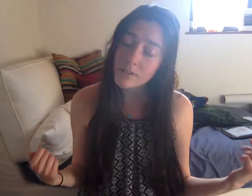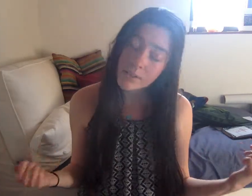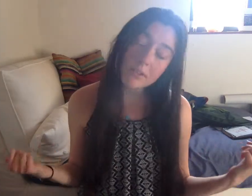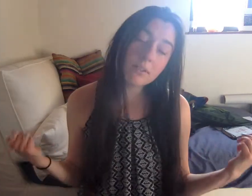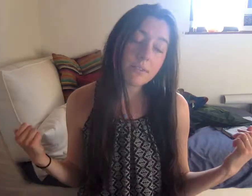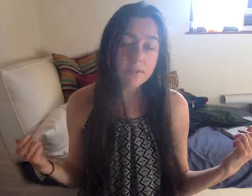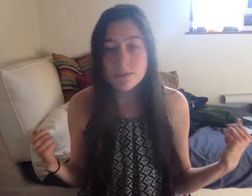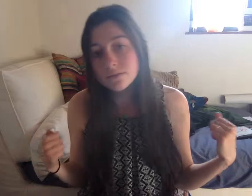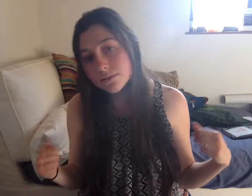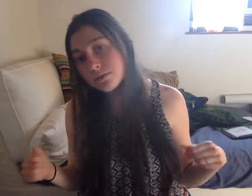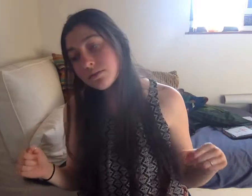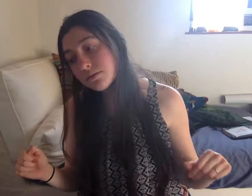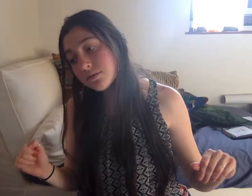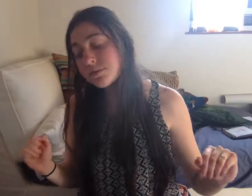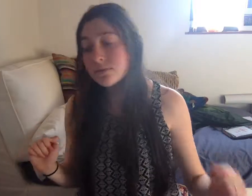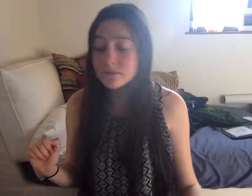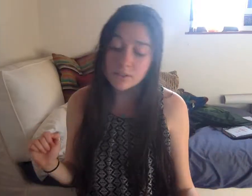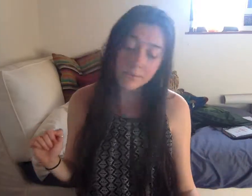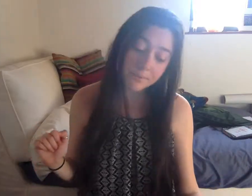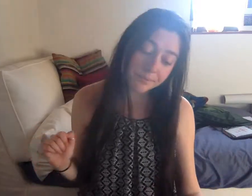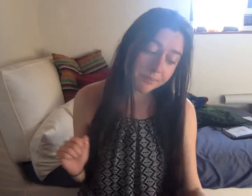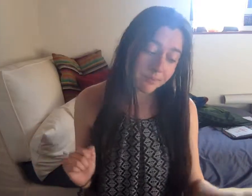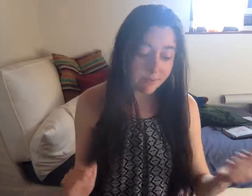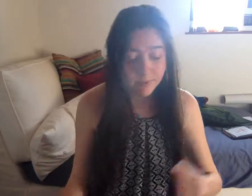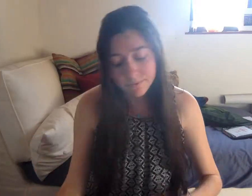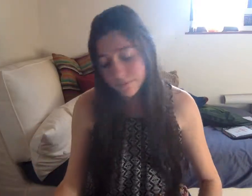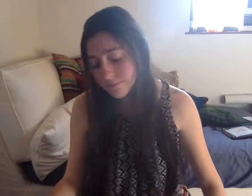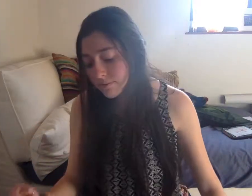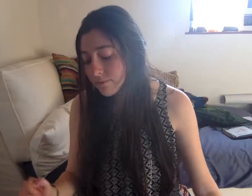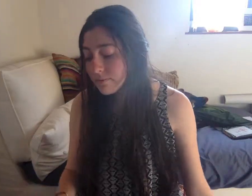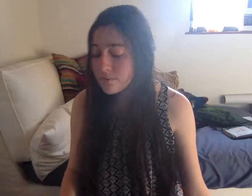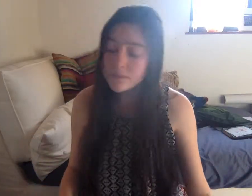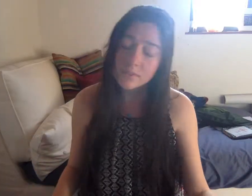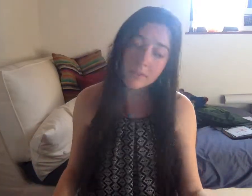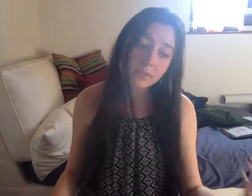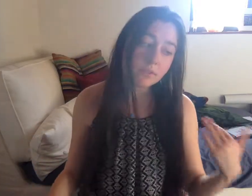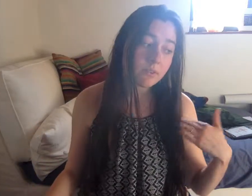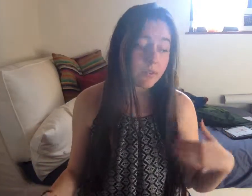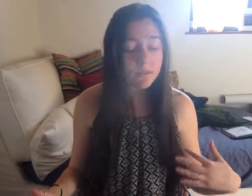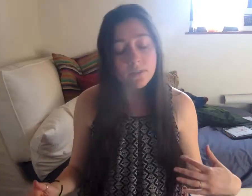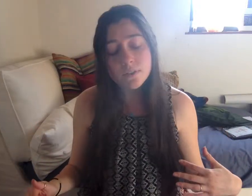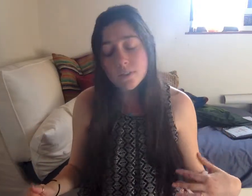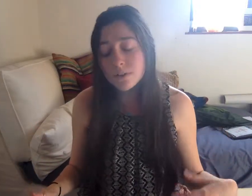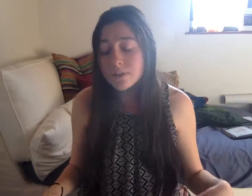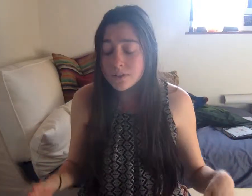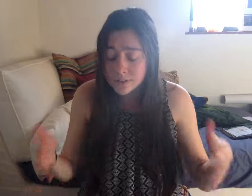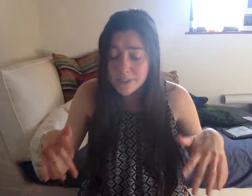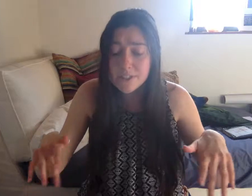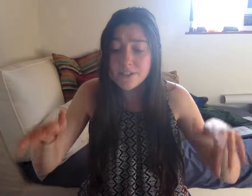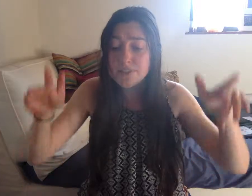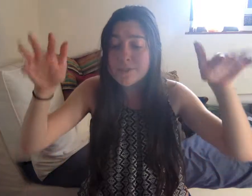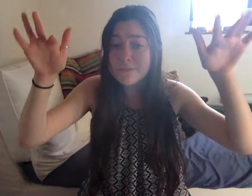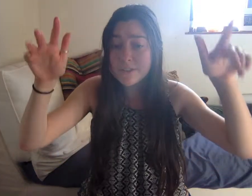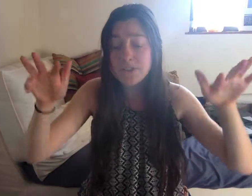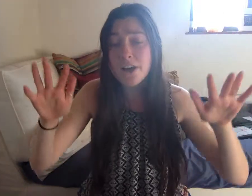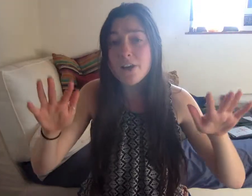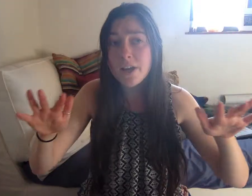I'm going to spin